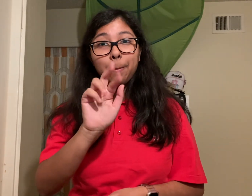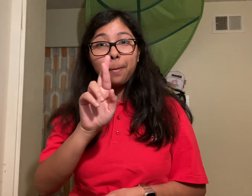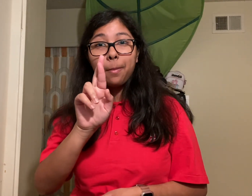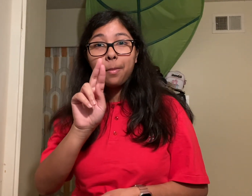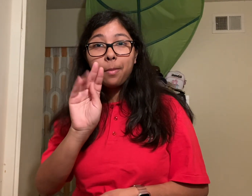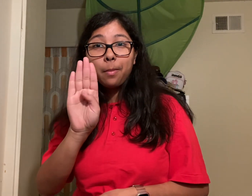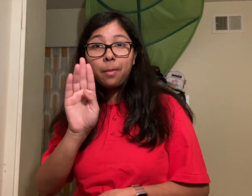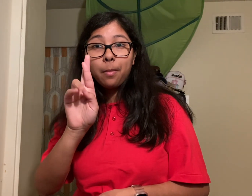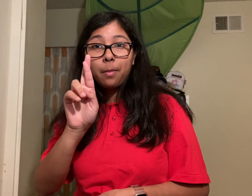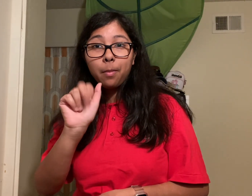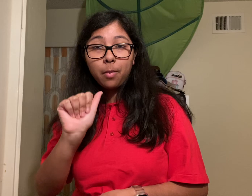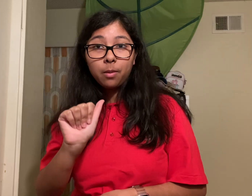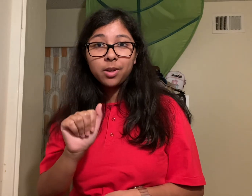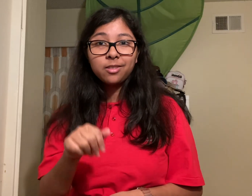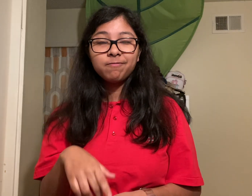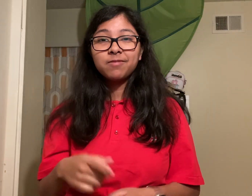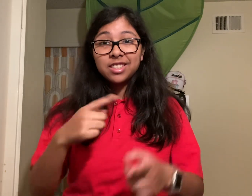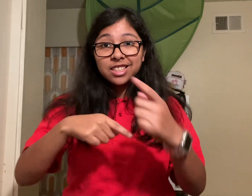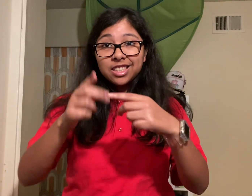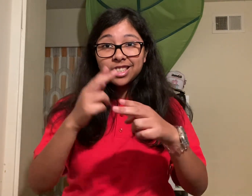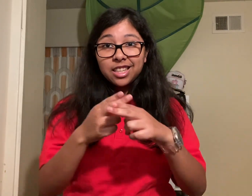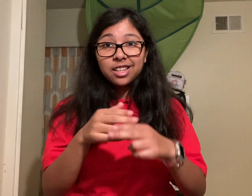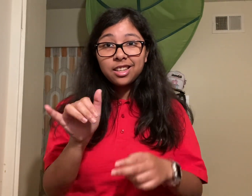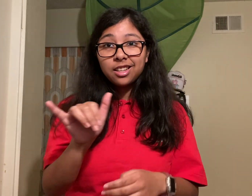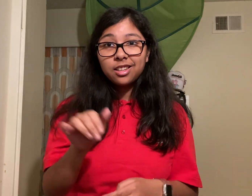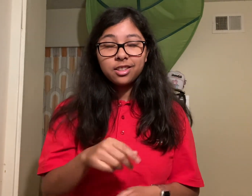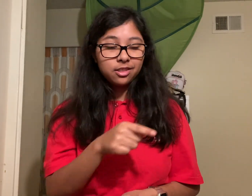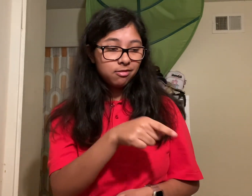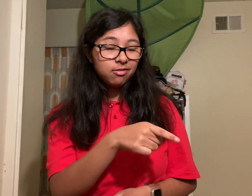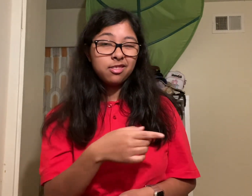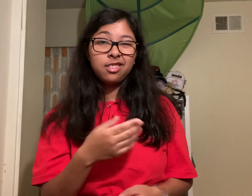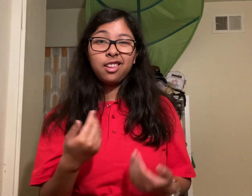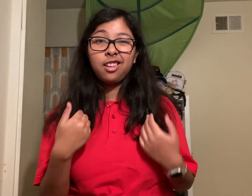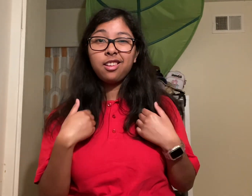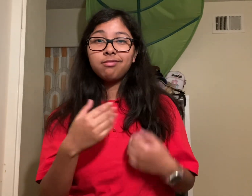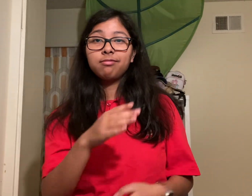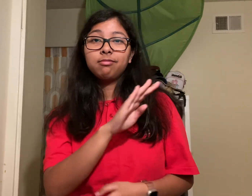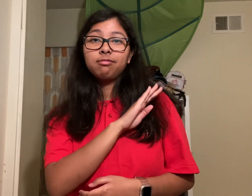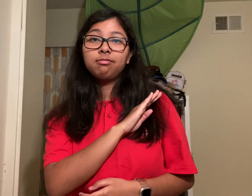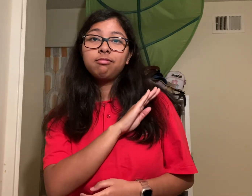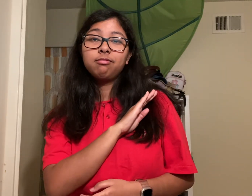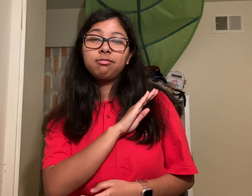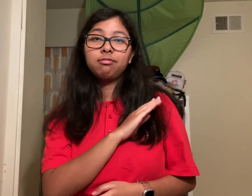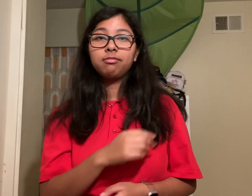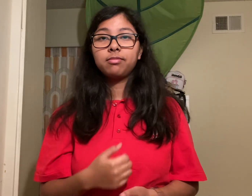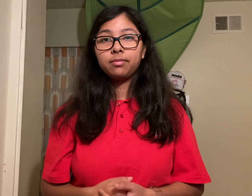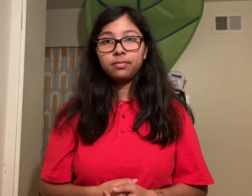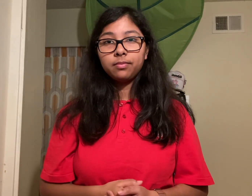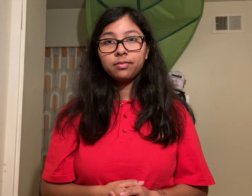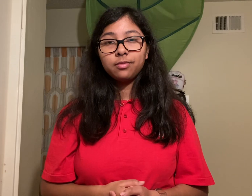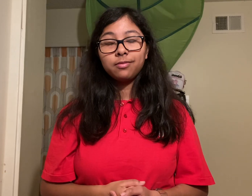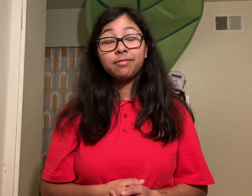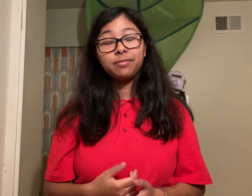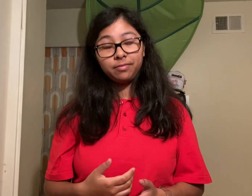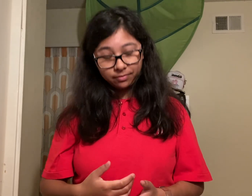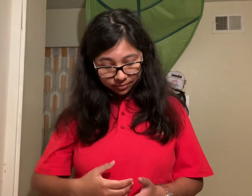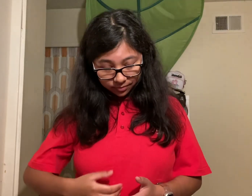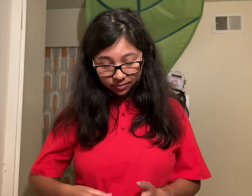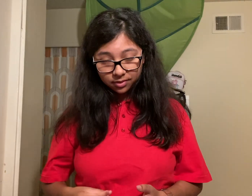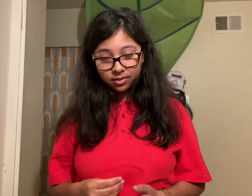backyard somehow the pig managed to get the back door opened and got into the kitchen she succeeded in opening all